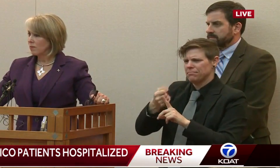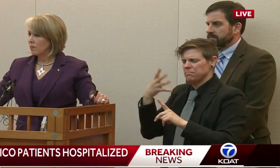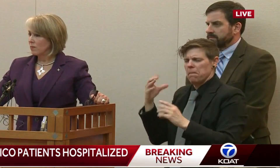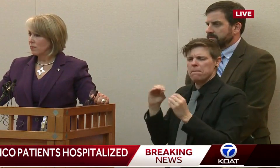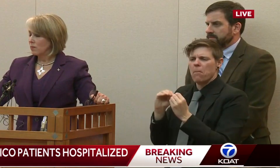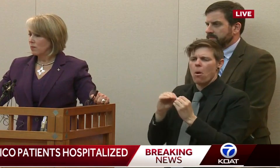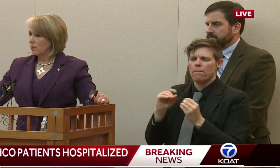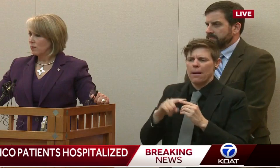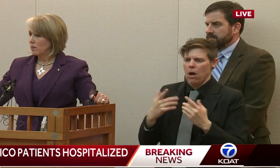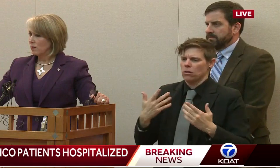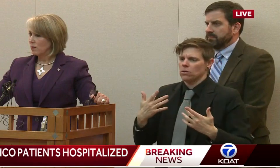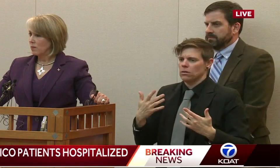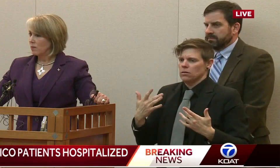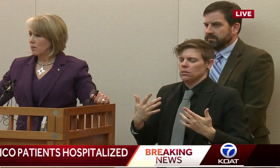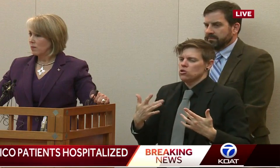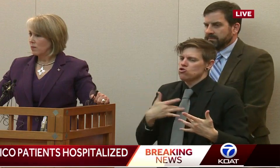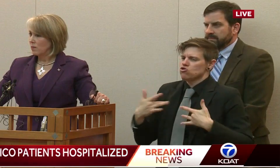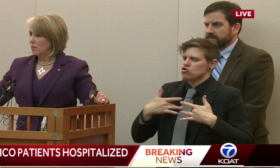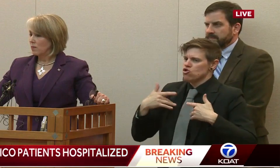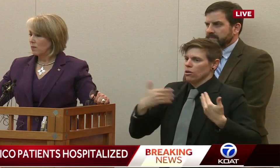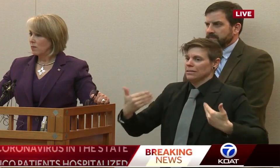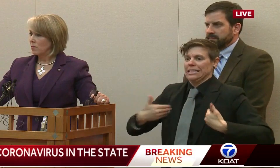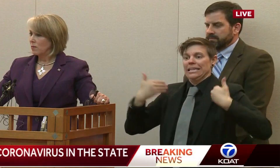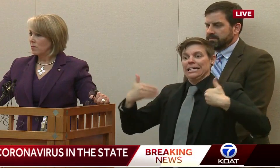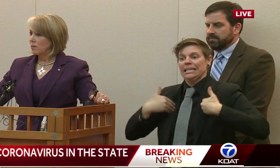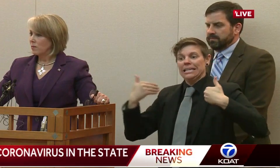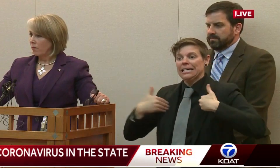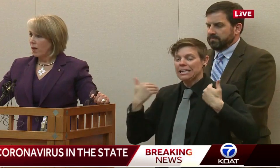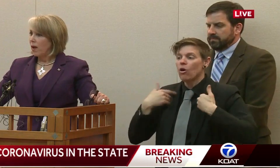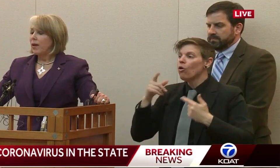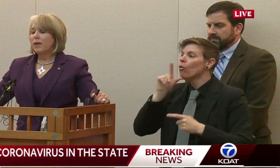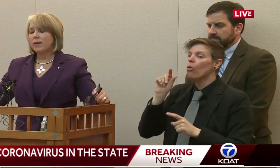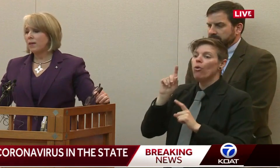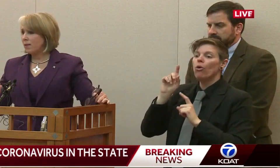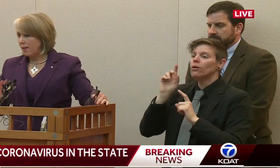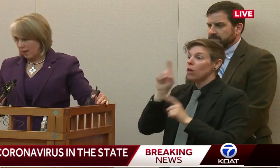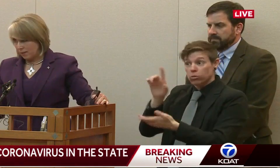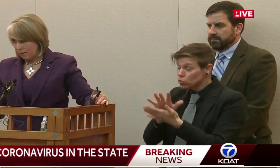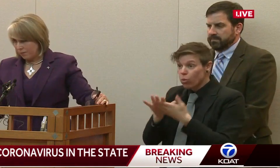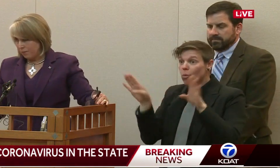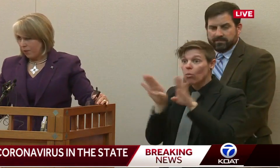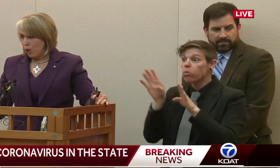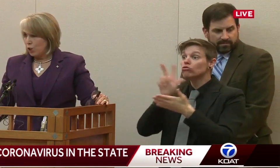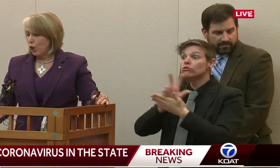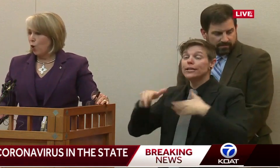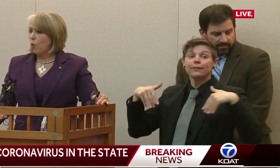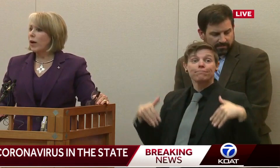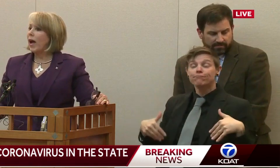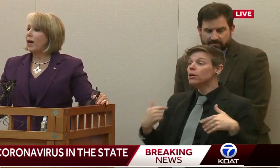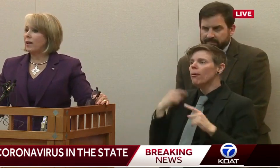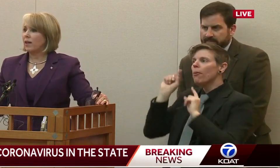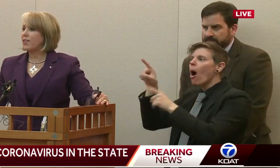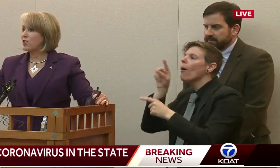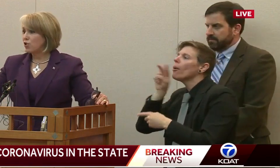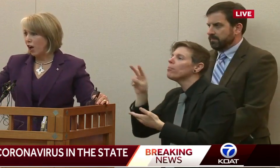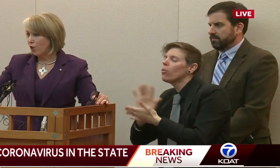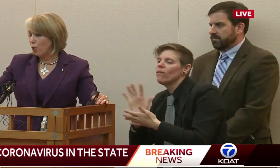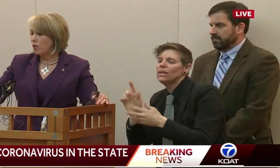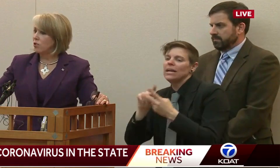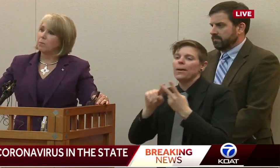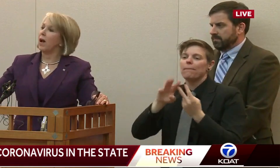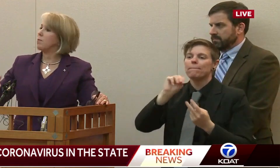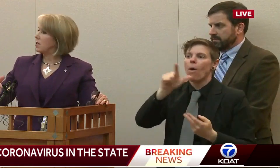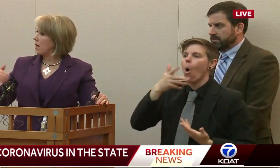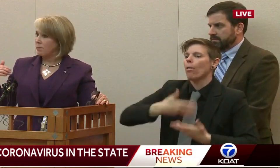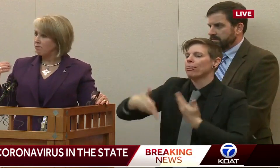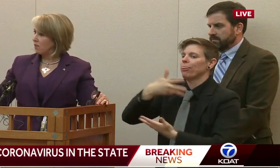who may not be going to school but then are out at the malls or the movies or things like that? Yes. So we had, and this is not